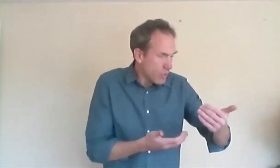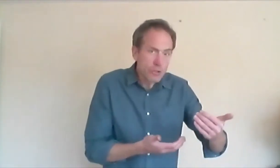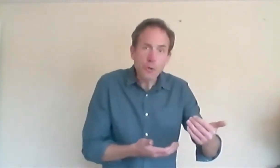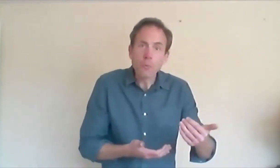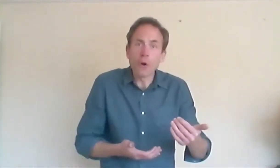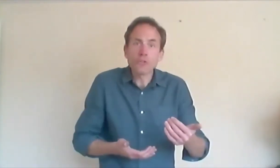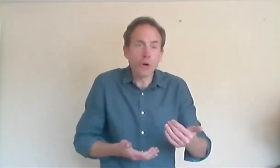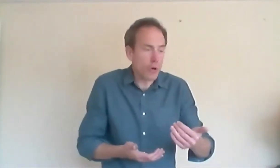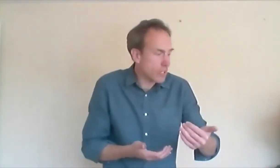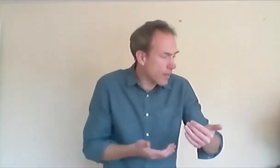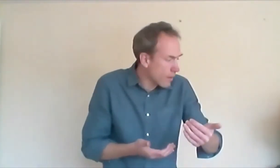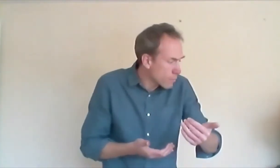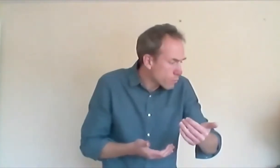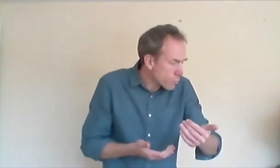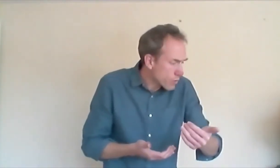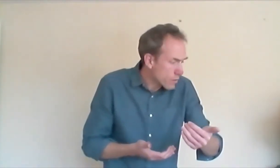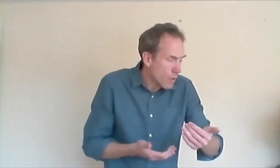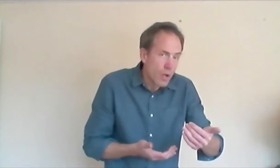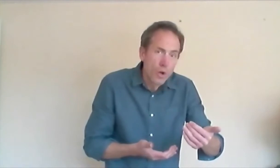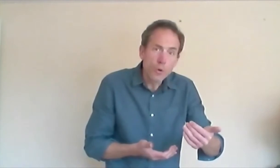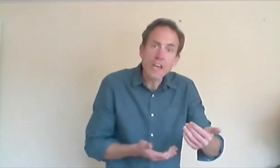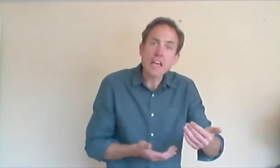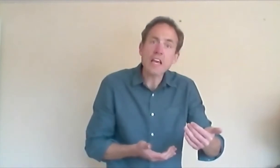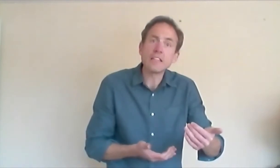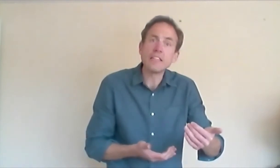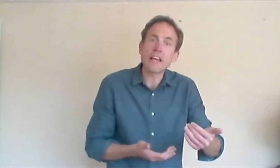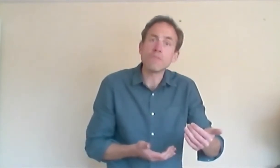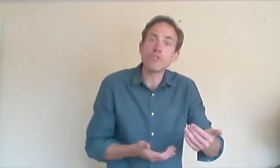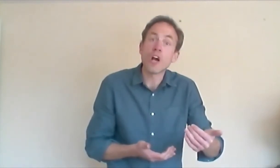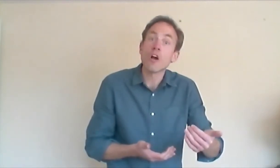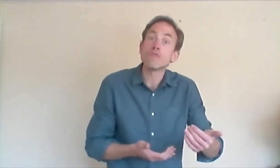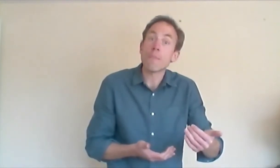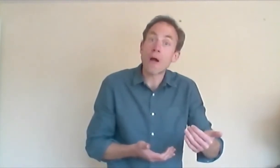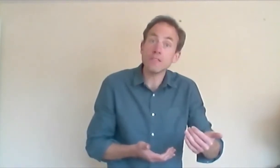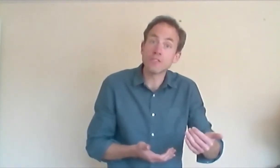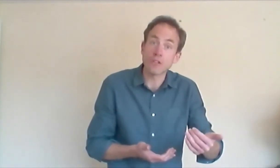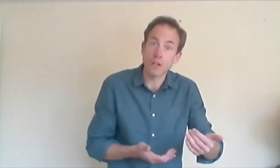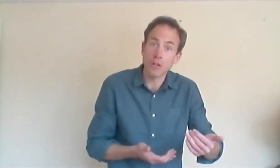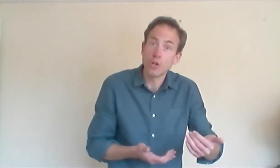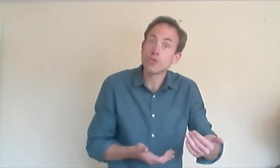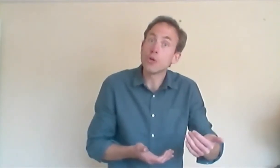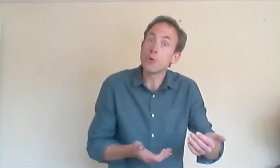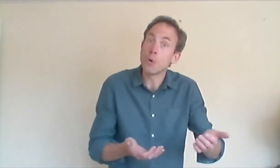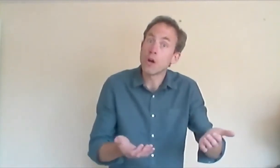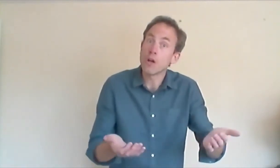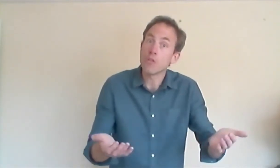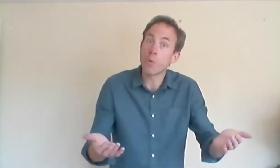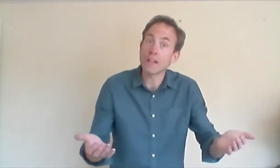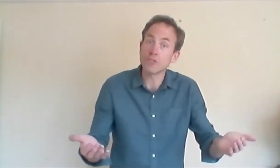newborn daughter, who he had named Rapunzel, to the witch.